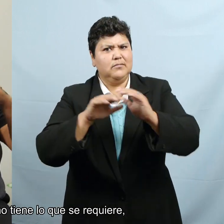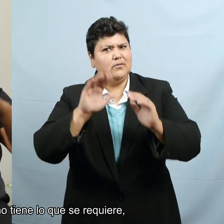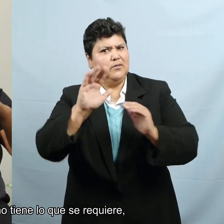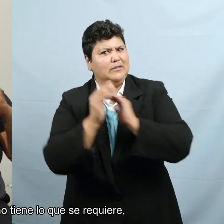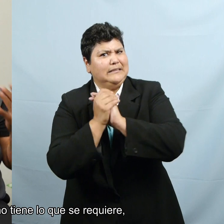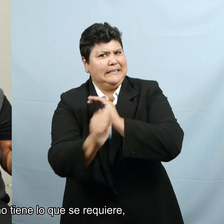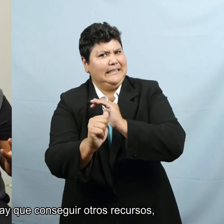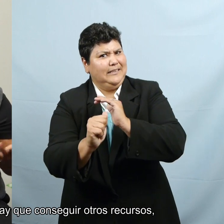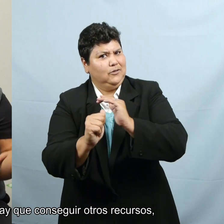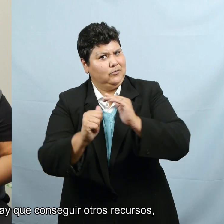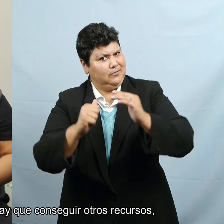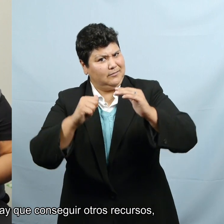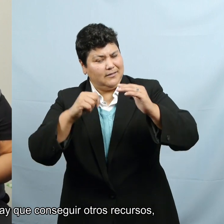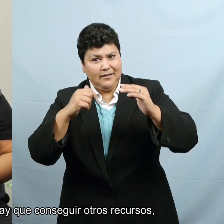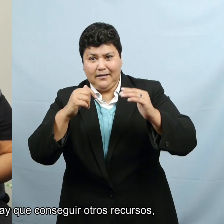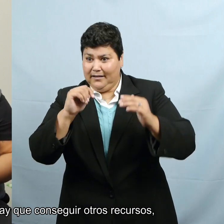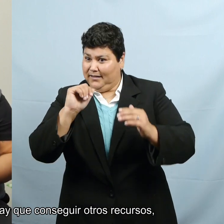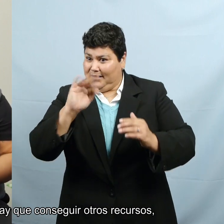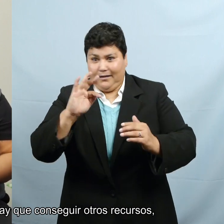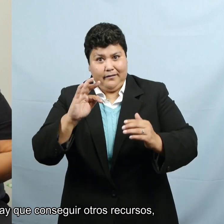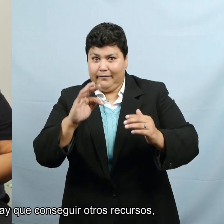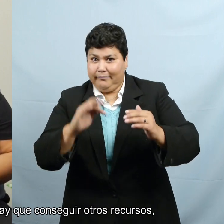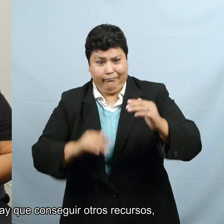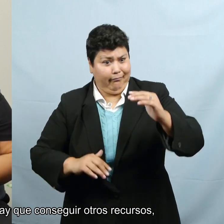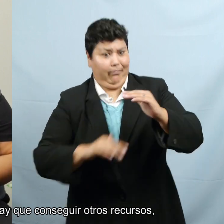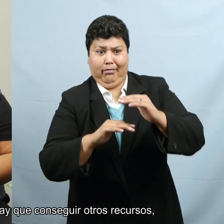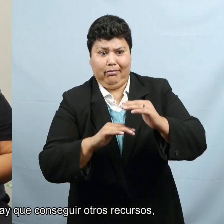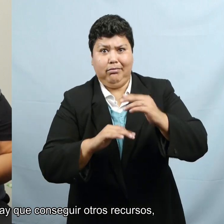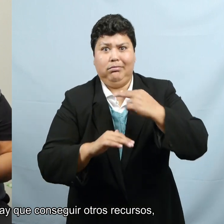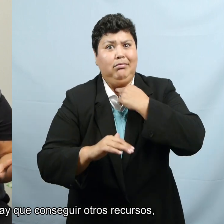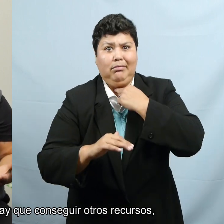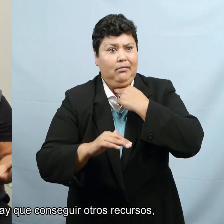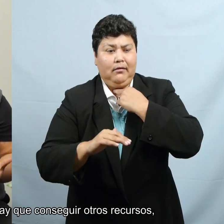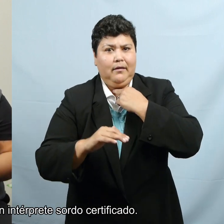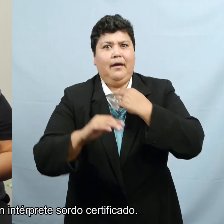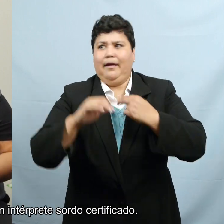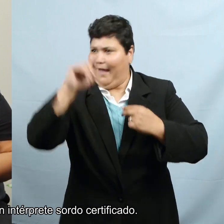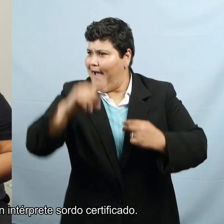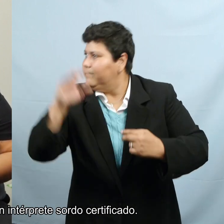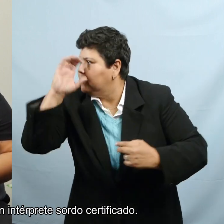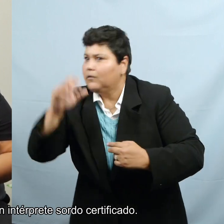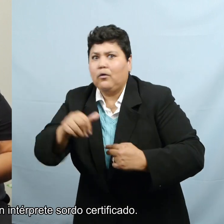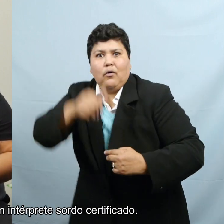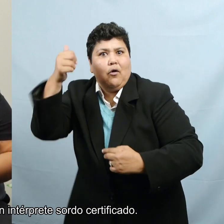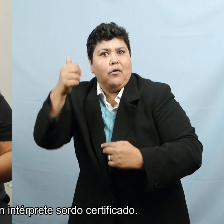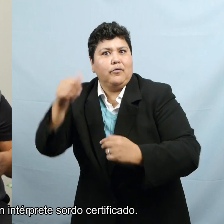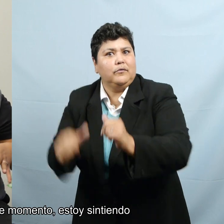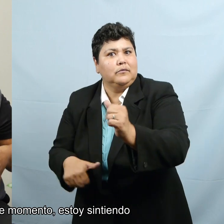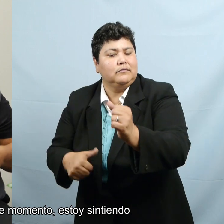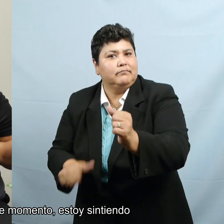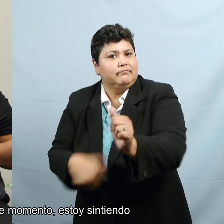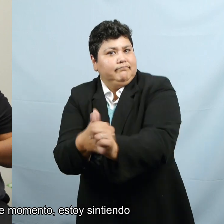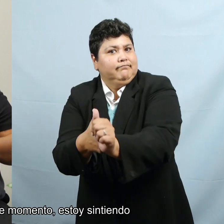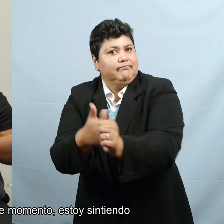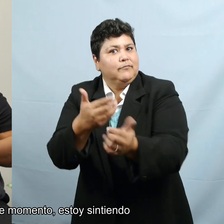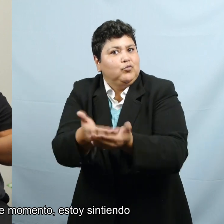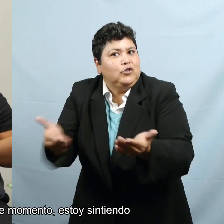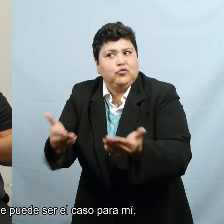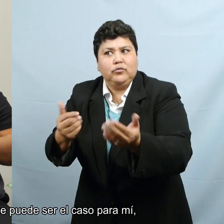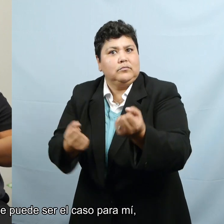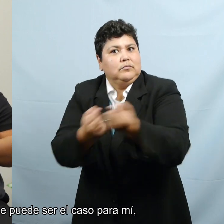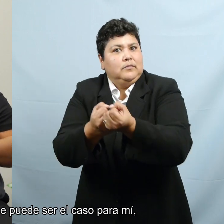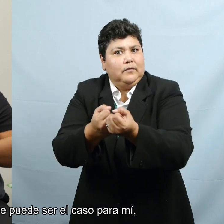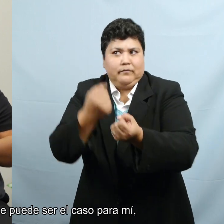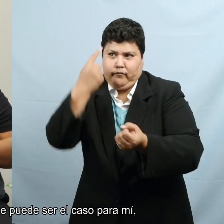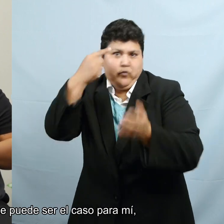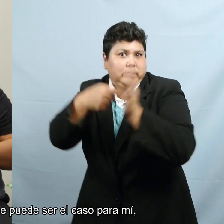just don't have what it takes, then you have to, uh, uh, seek out other resources such as a, a certified deaf interpreter. So, right now, I'm coming